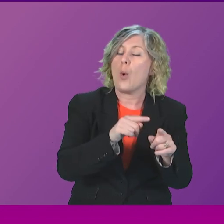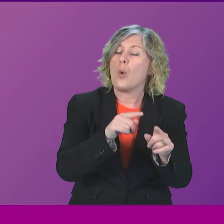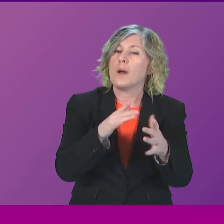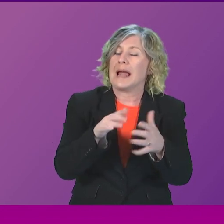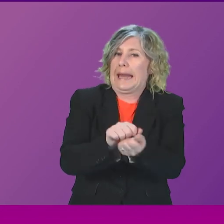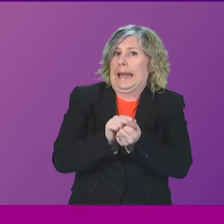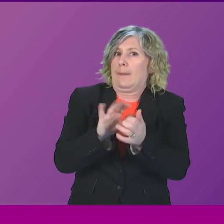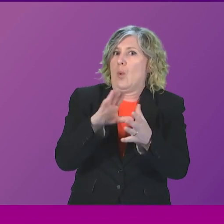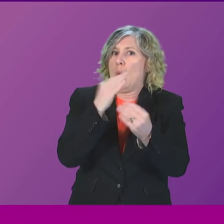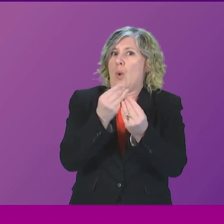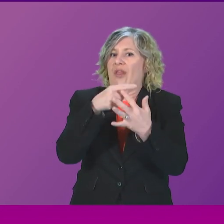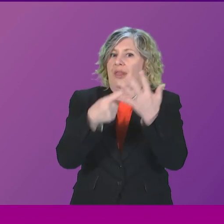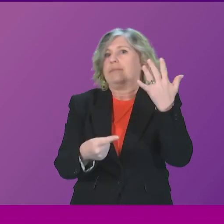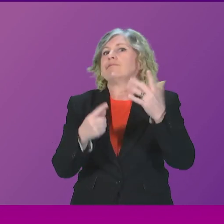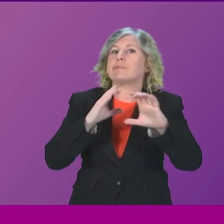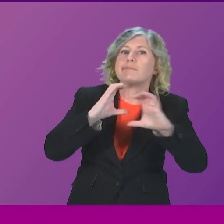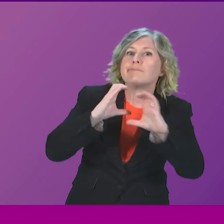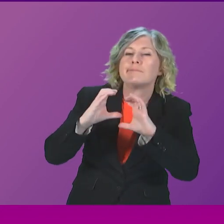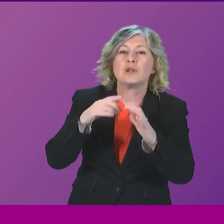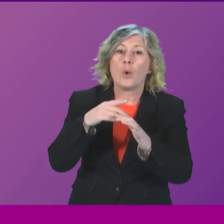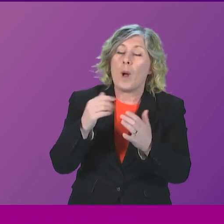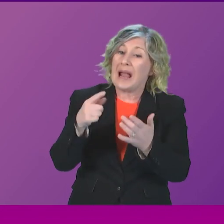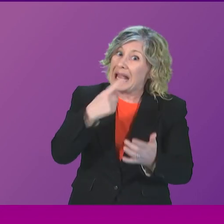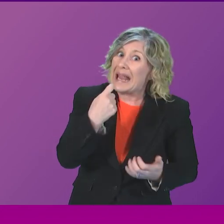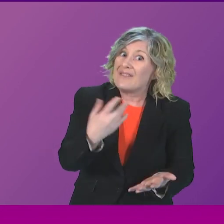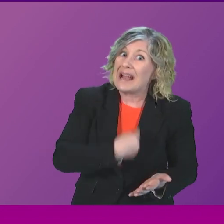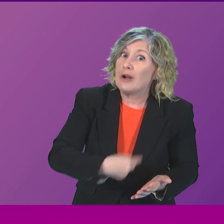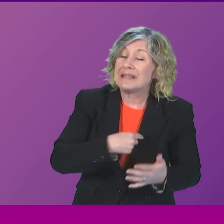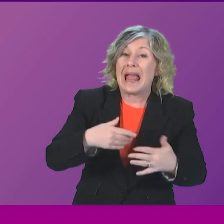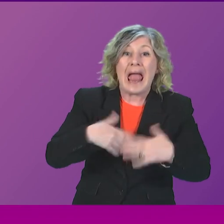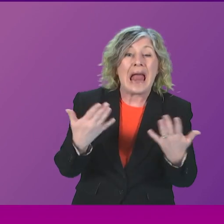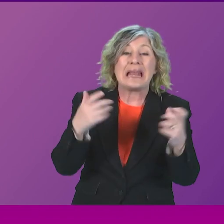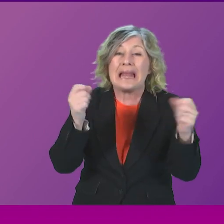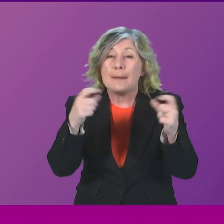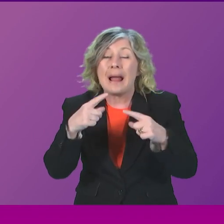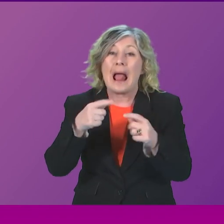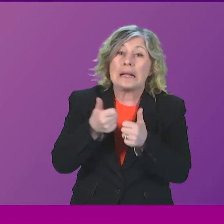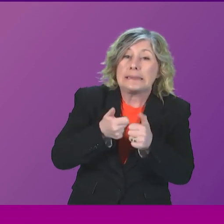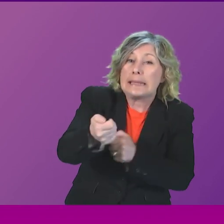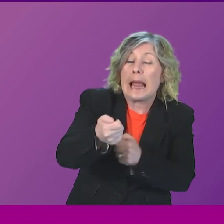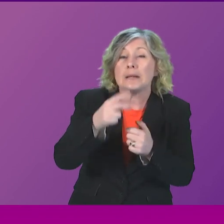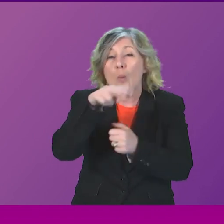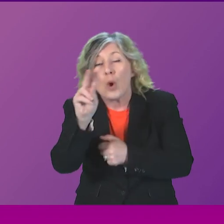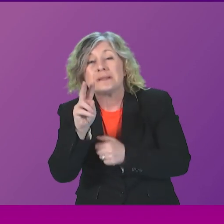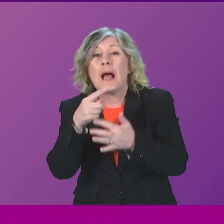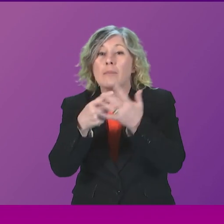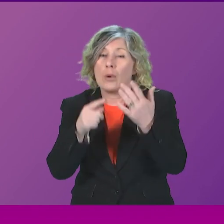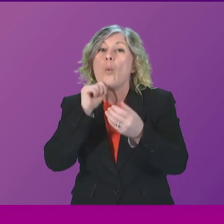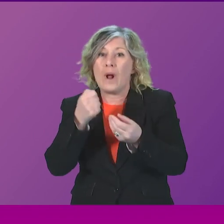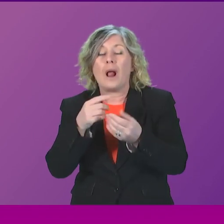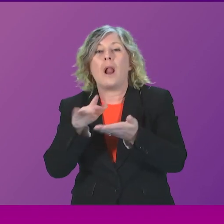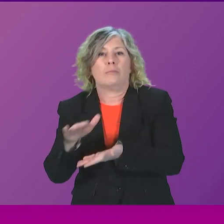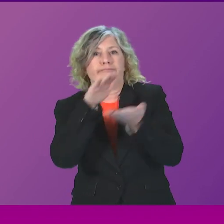he give a guarantee that all requested emails, texts or WhatsApp messages will be handed over in full